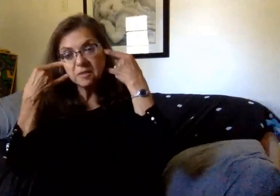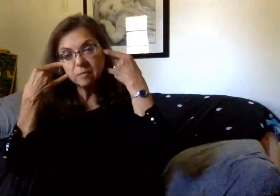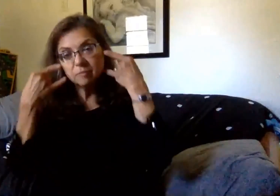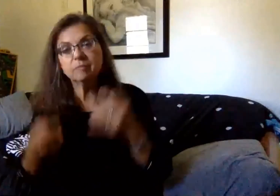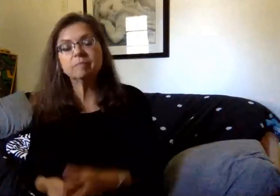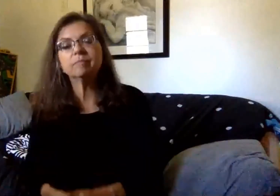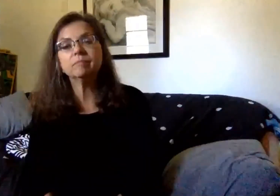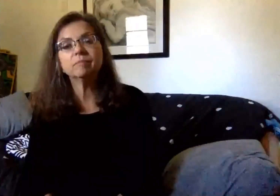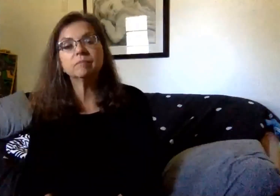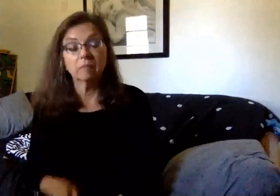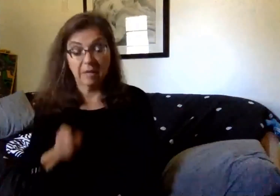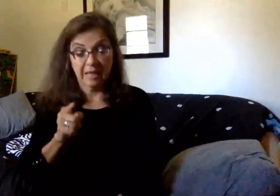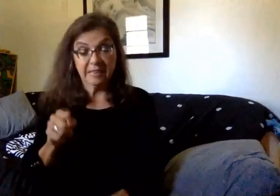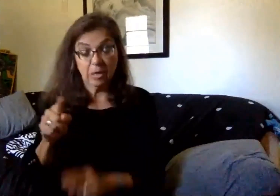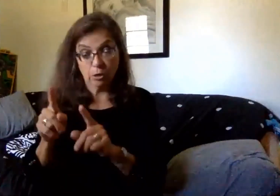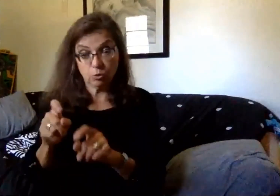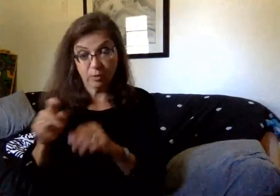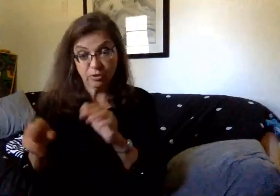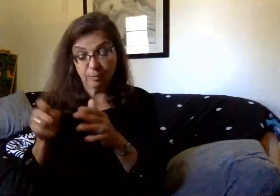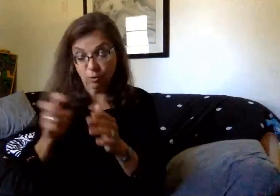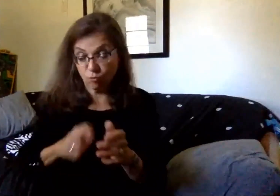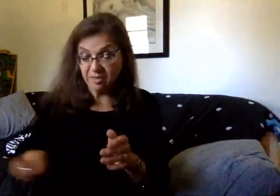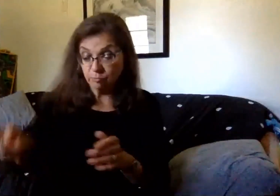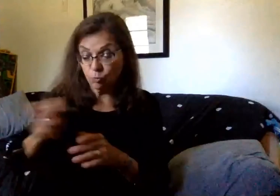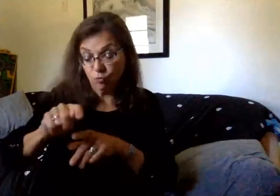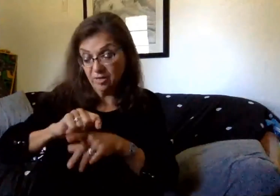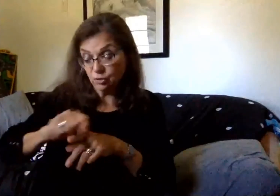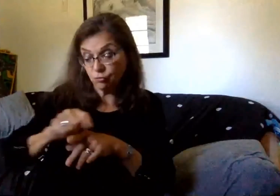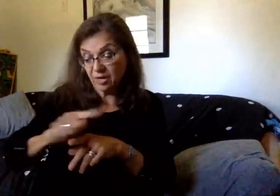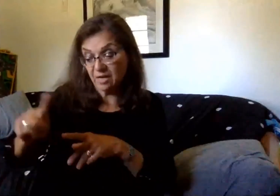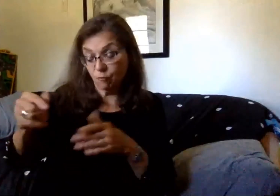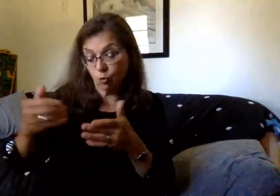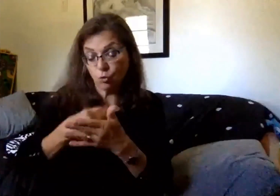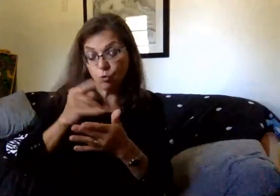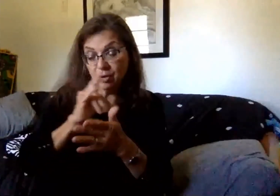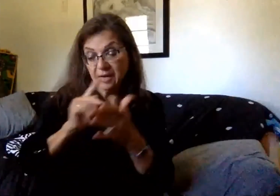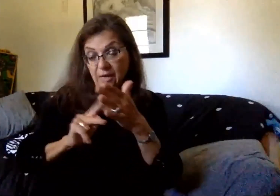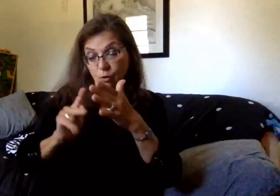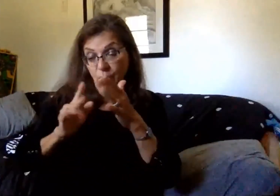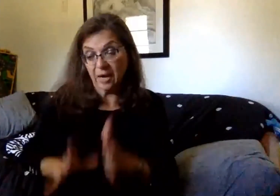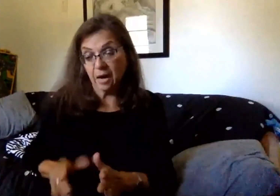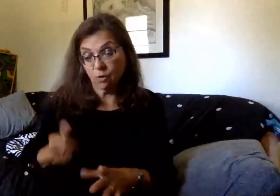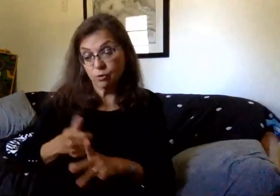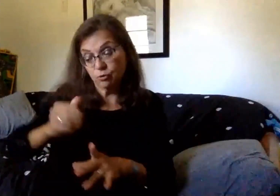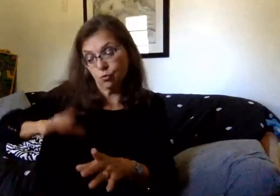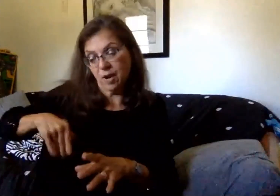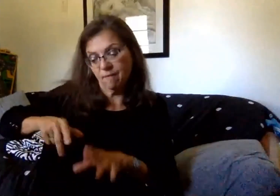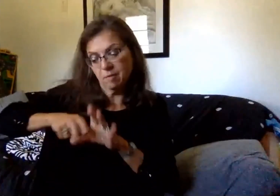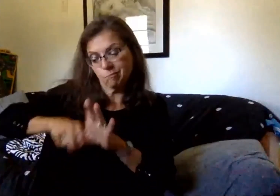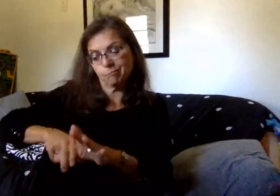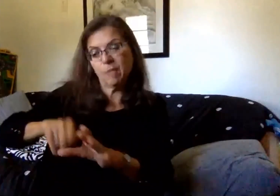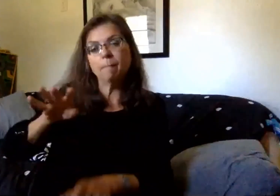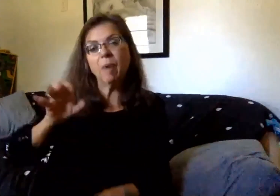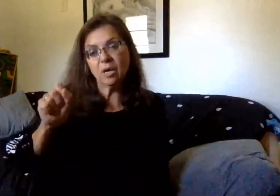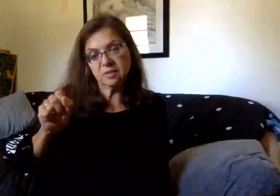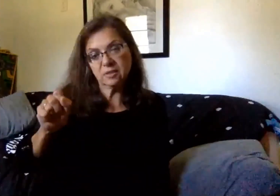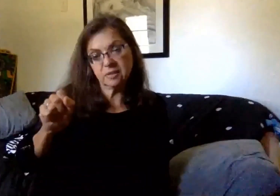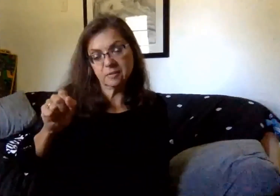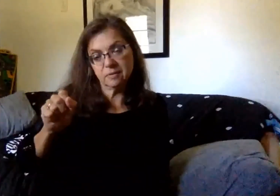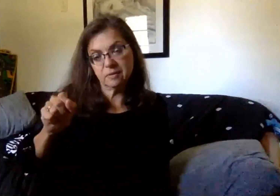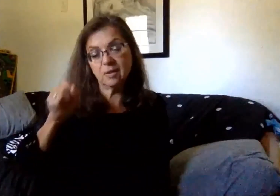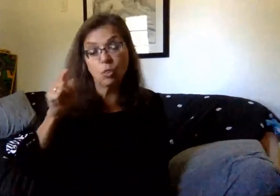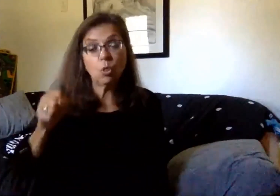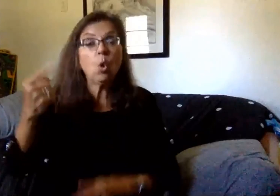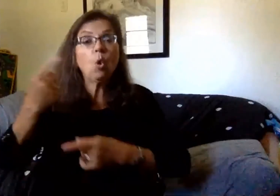So there's a question about transportation training for our new kindergarteners who've never been on a bus before. Those dates that I mentioned